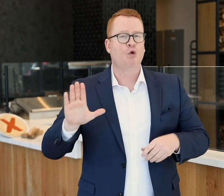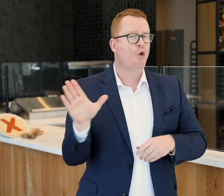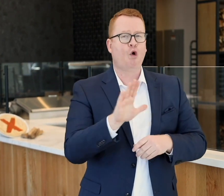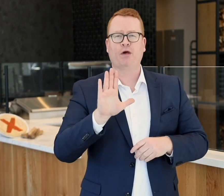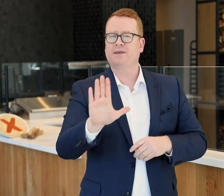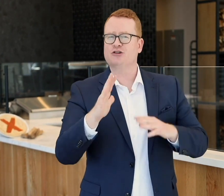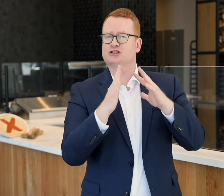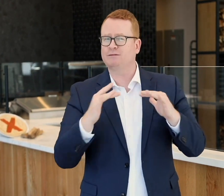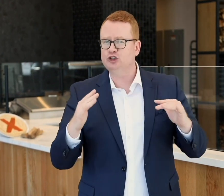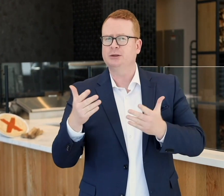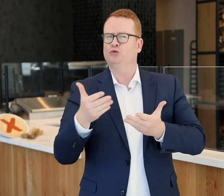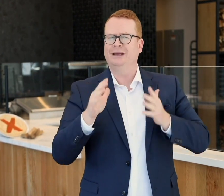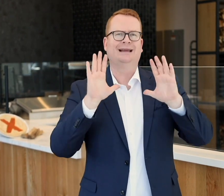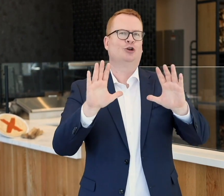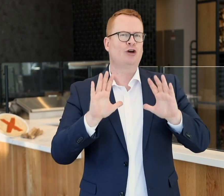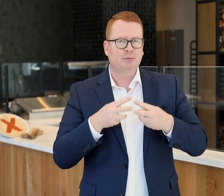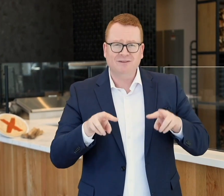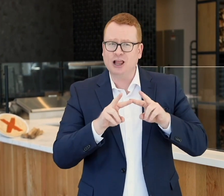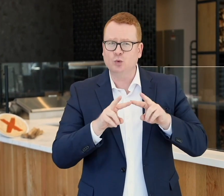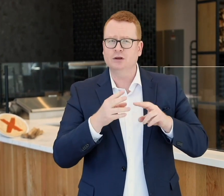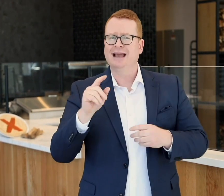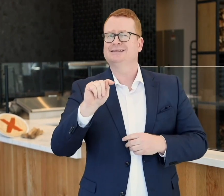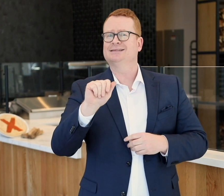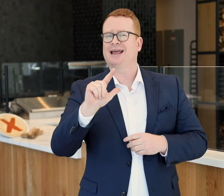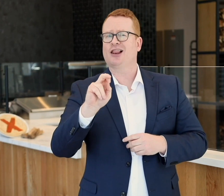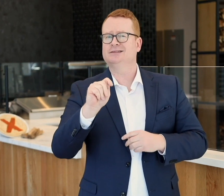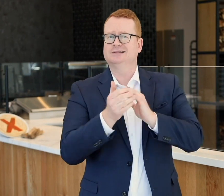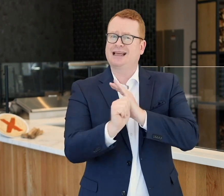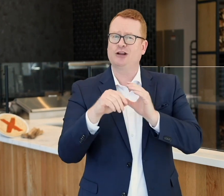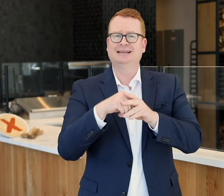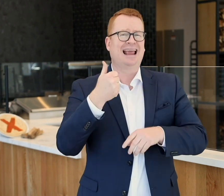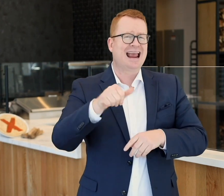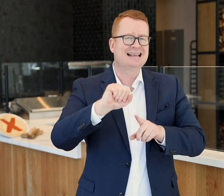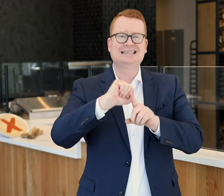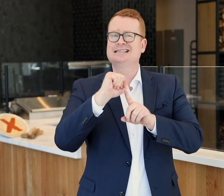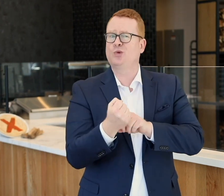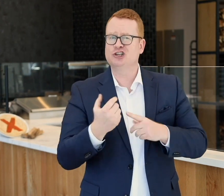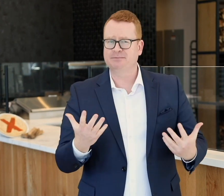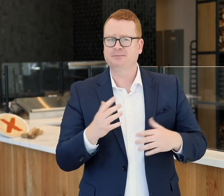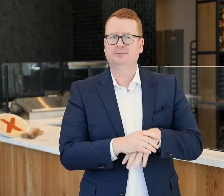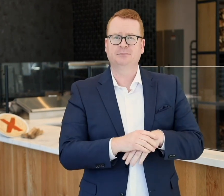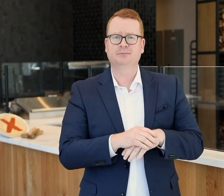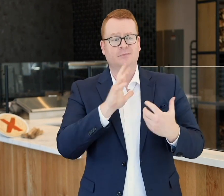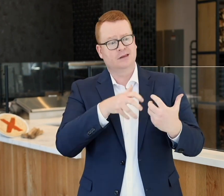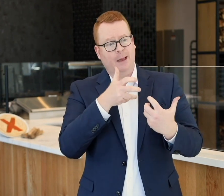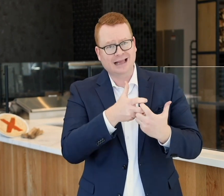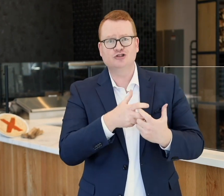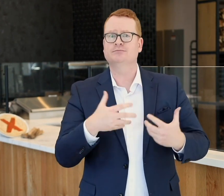in all their diversity, bring incredible value and talent to any situation. Accommodations, or